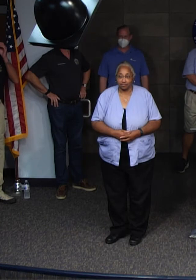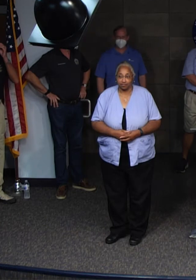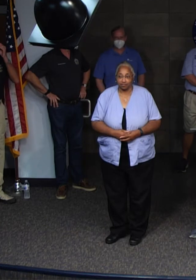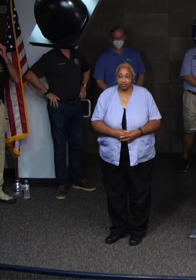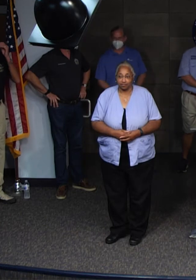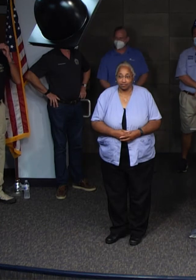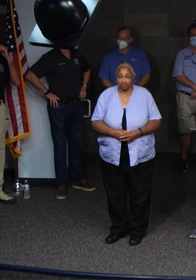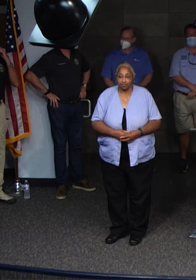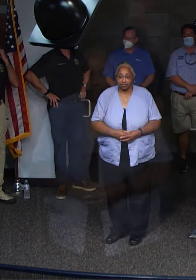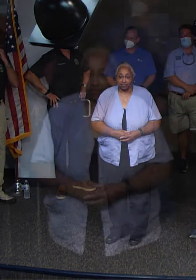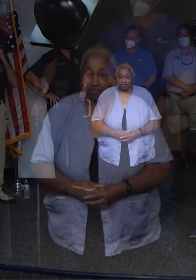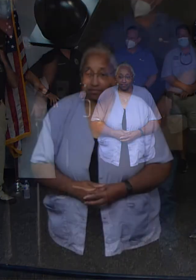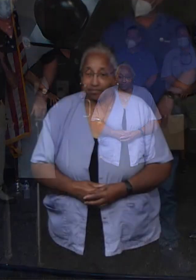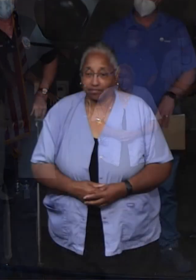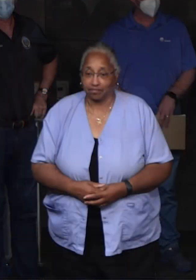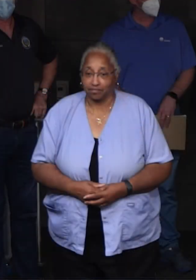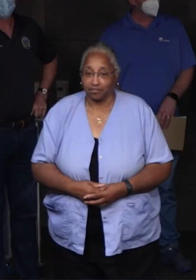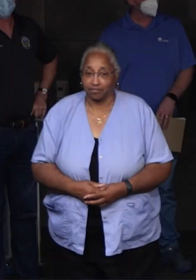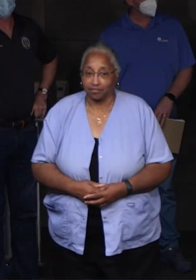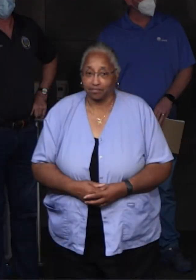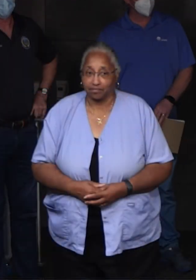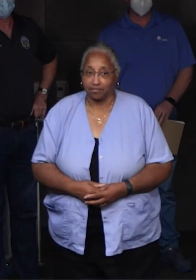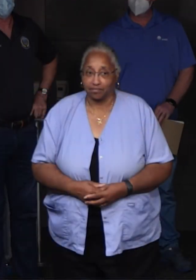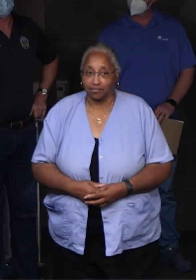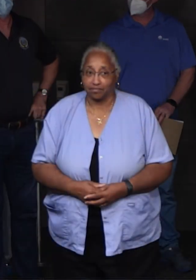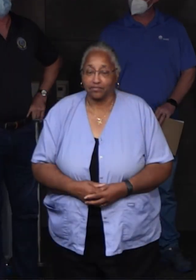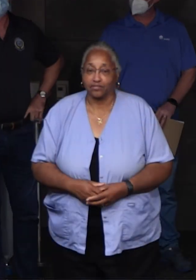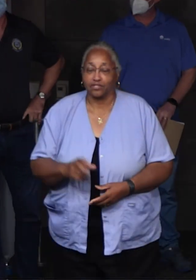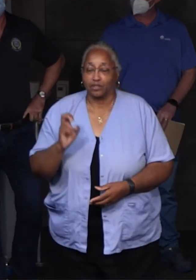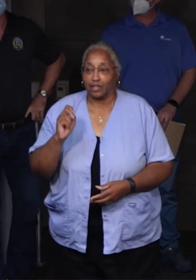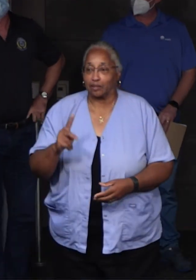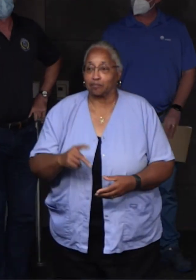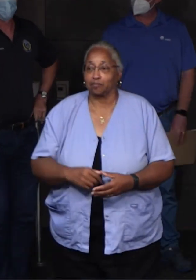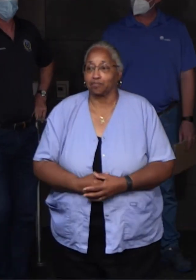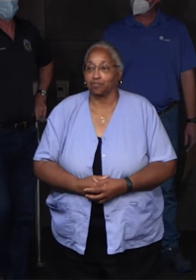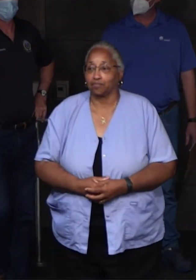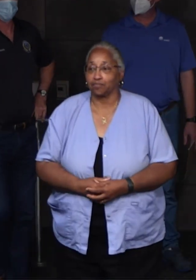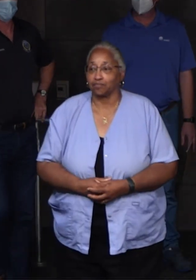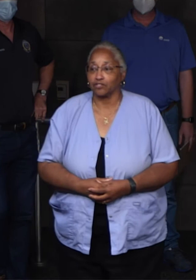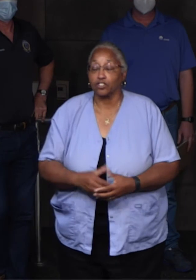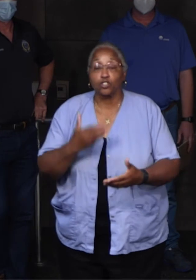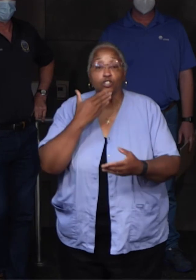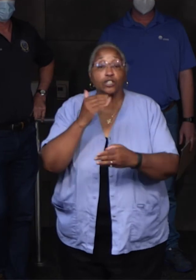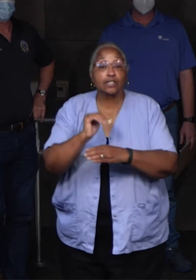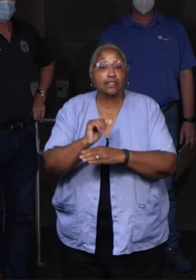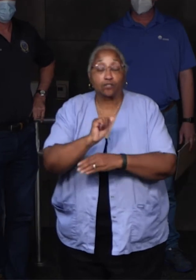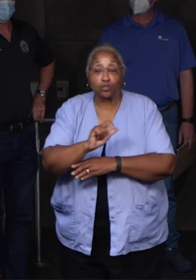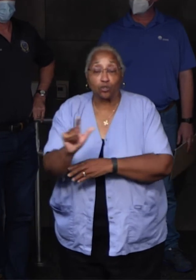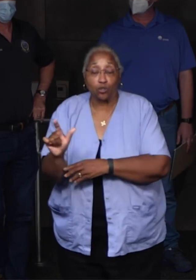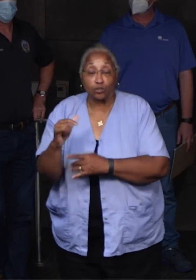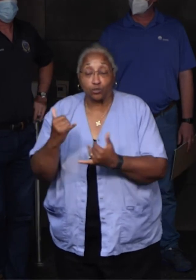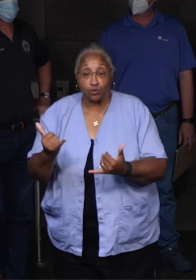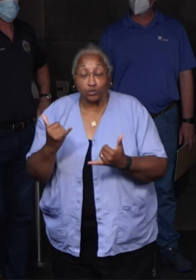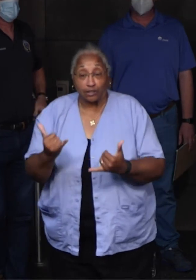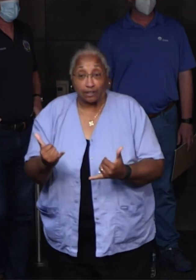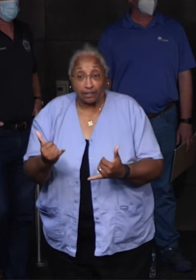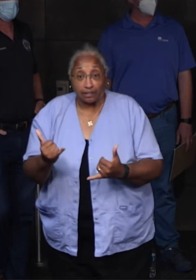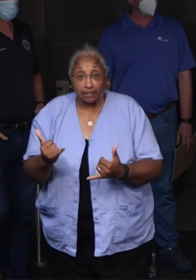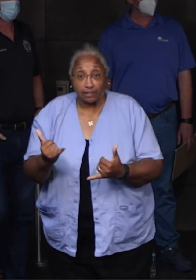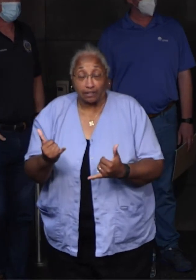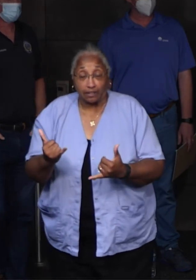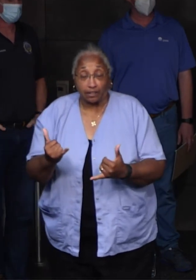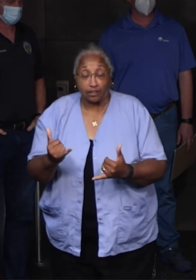I'm sorry. Good. Good evening, everyone. Today has been,